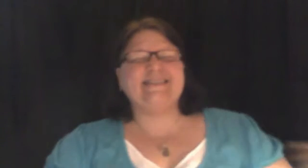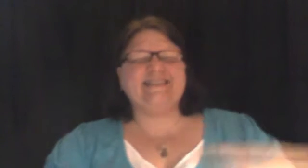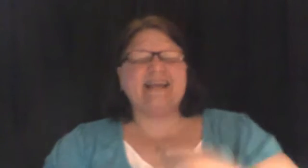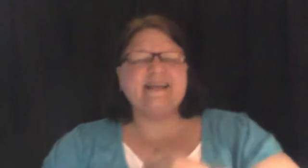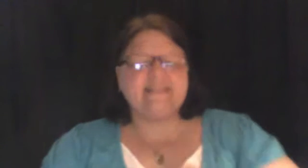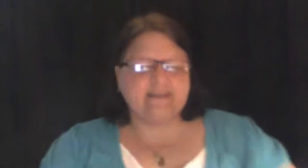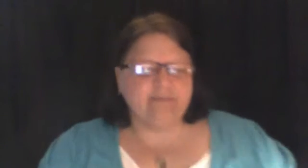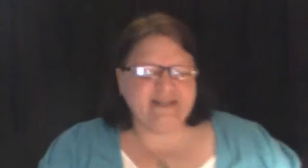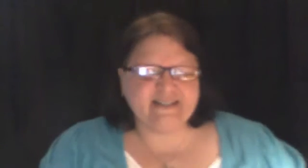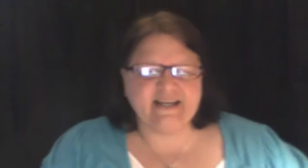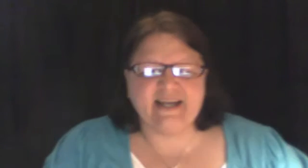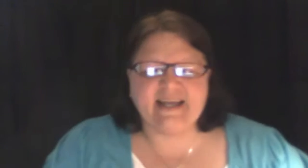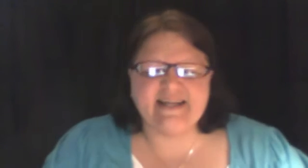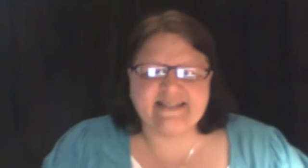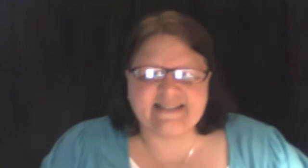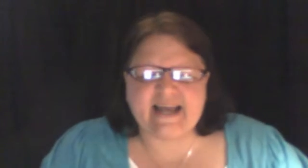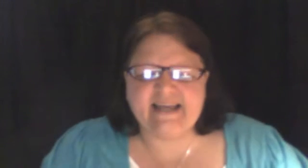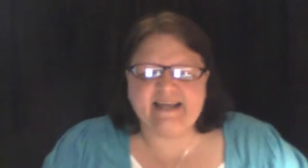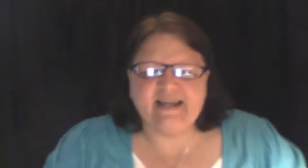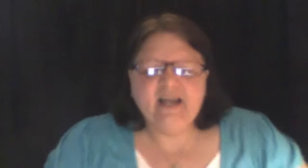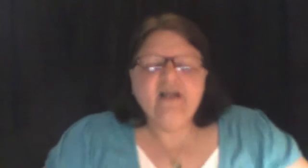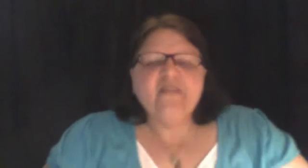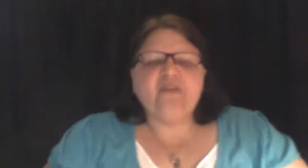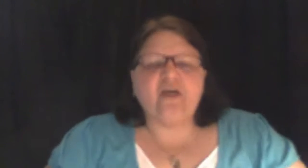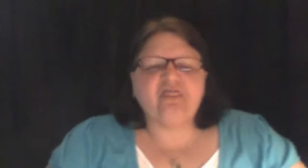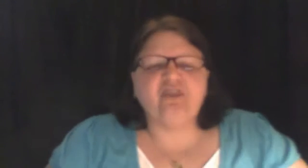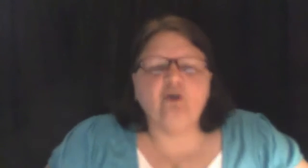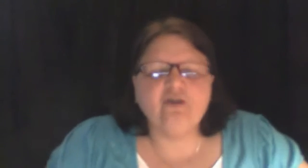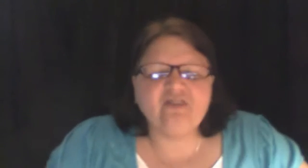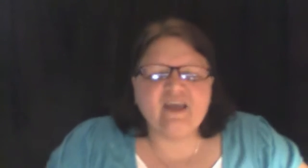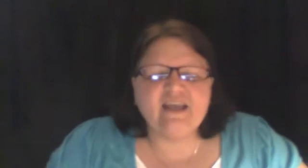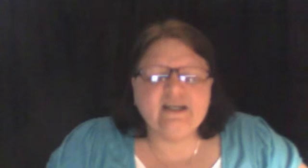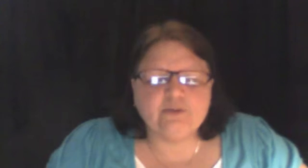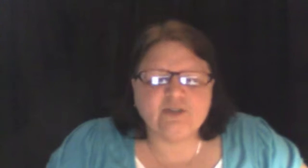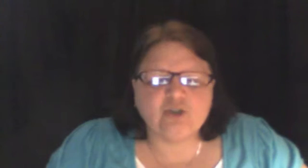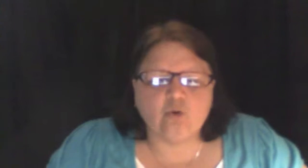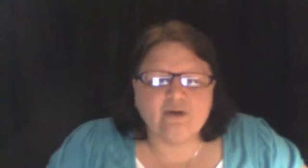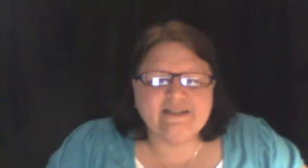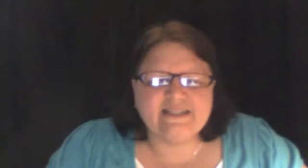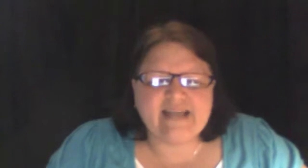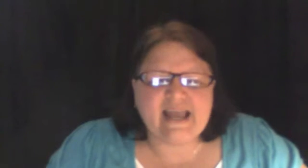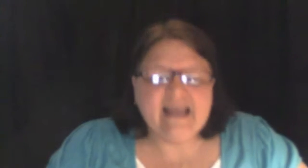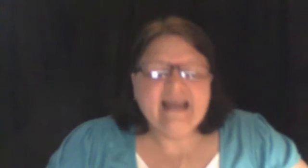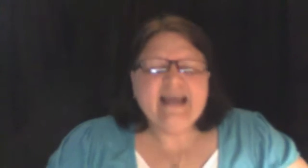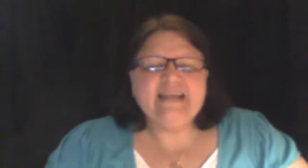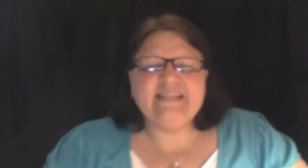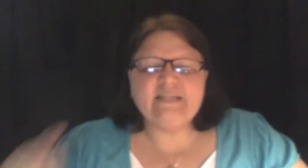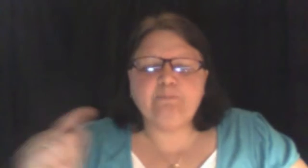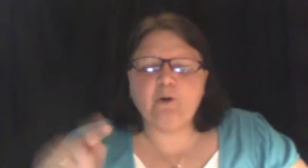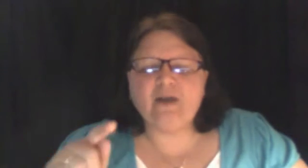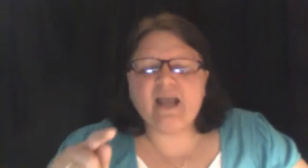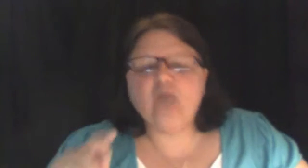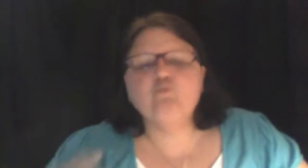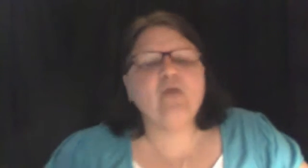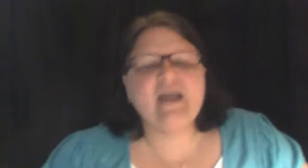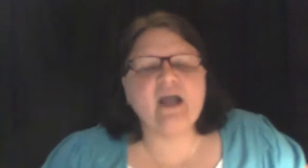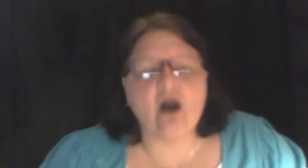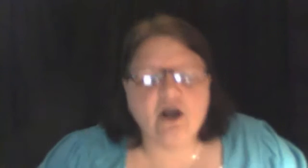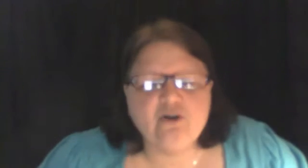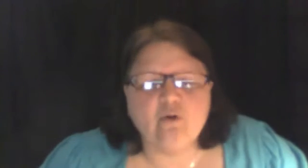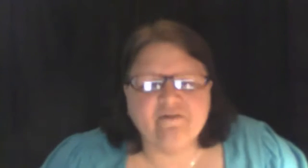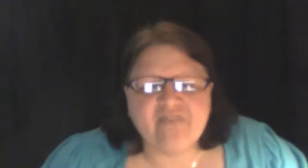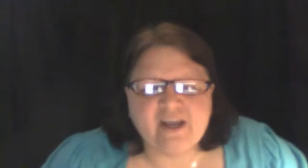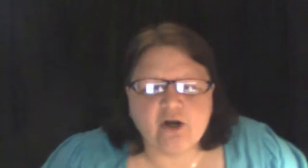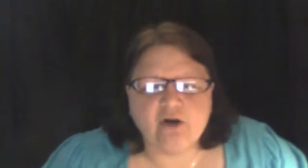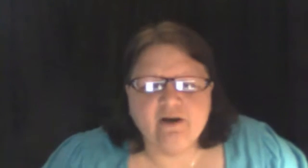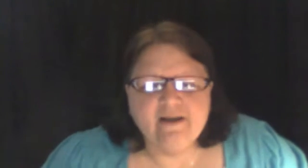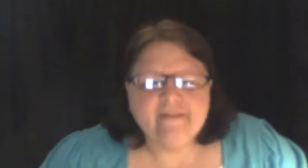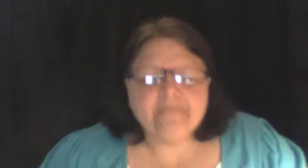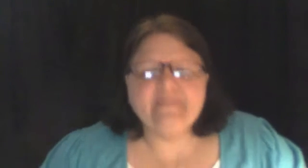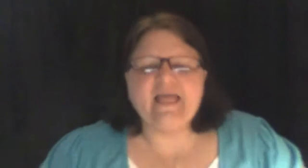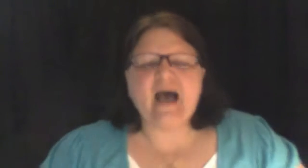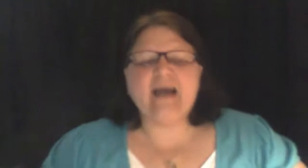today somebody's going to get excited. The third thing he's restoring today is he's putting a ring on your finger. Not